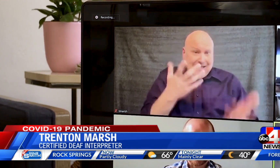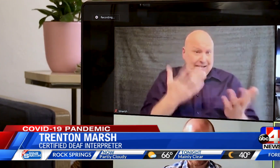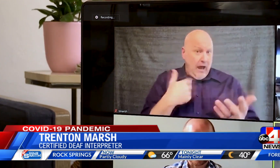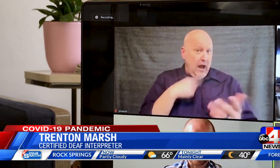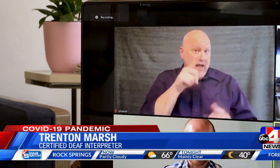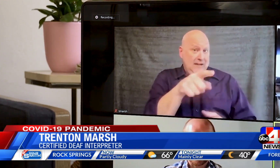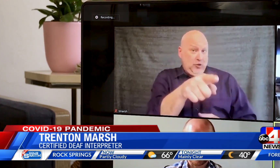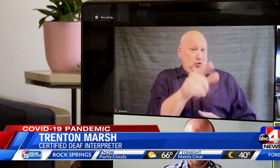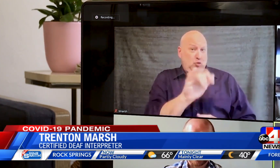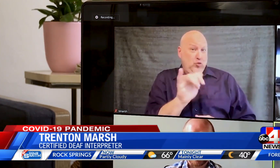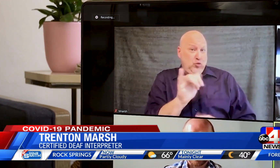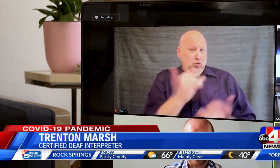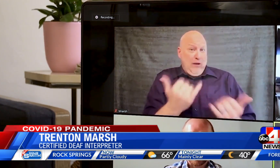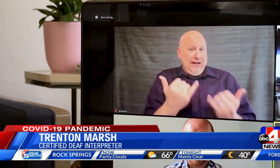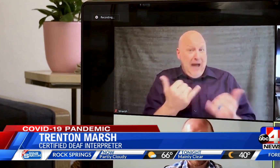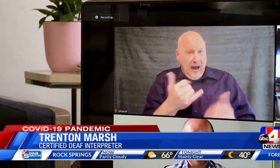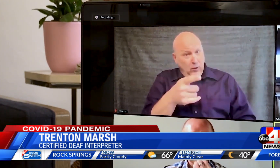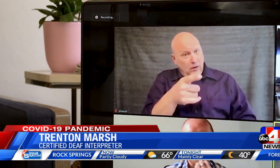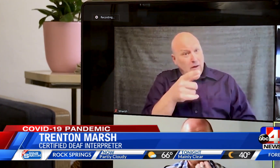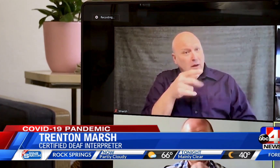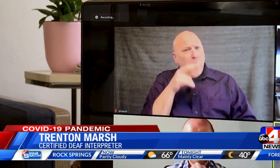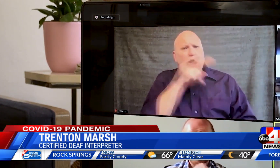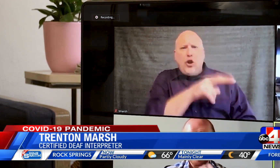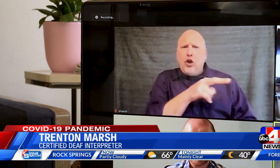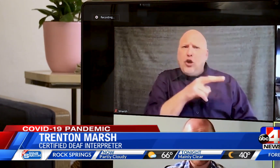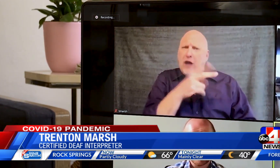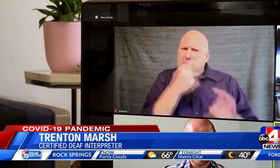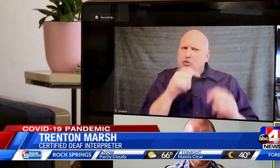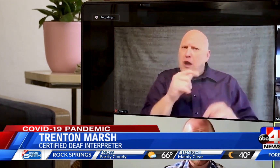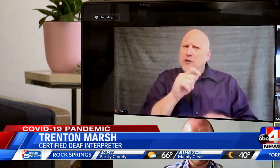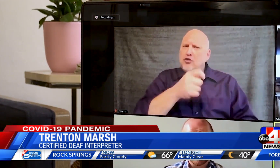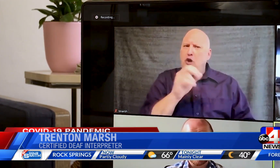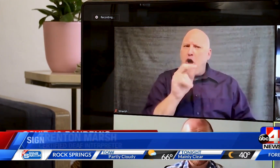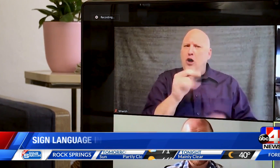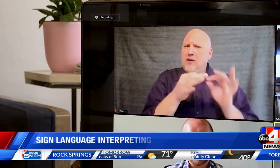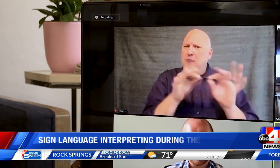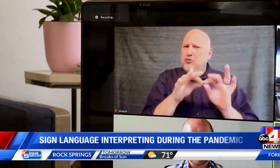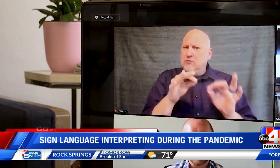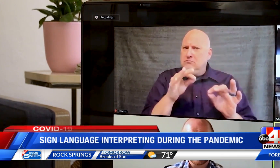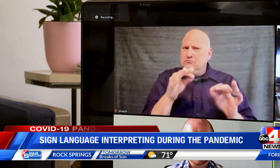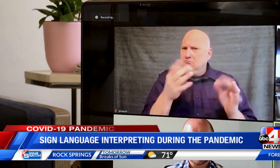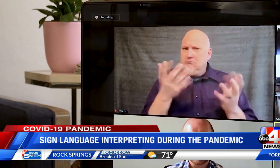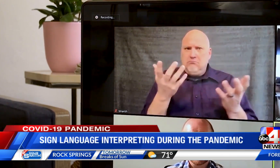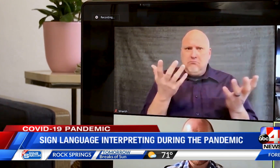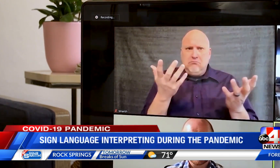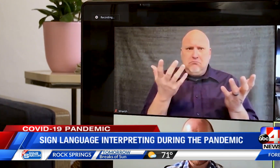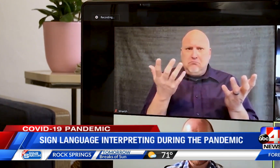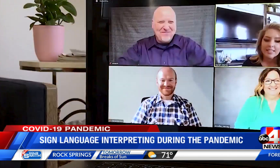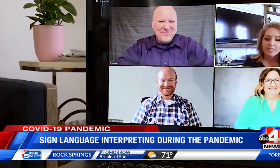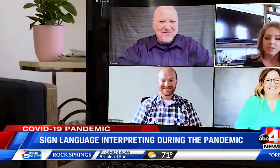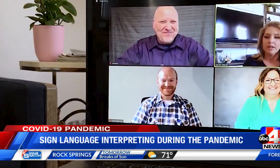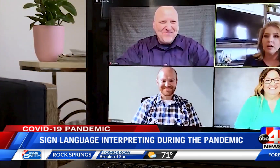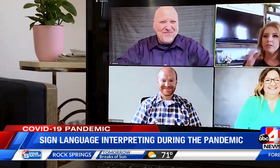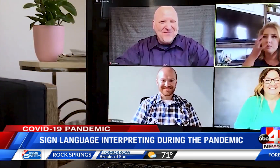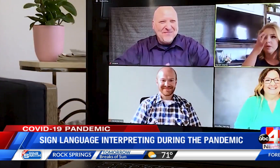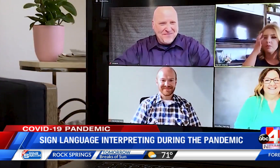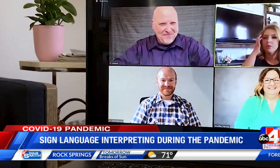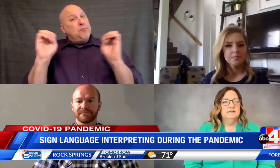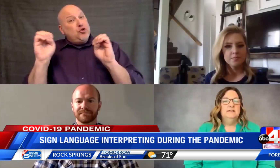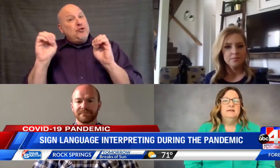to you as well, would be, have you ever tried to just follow something fully by captioning? Not everything is captioned, and they say